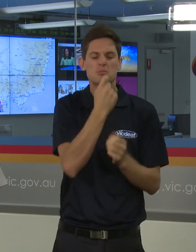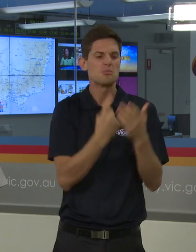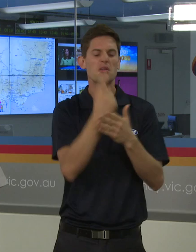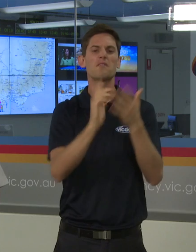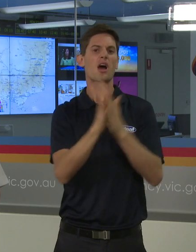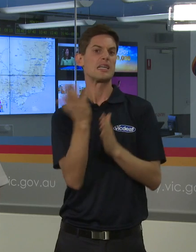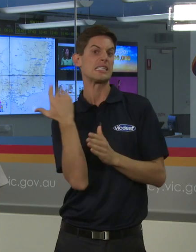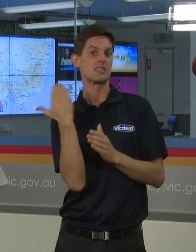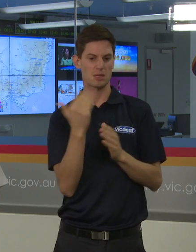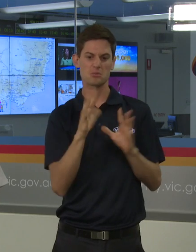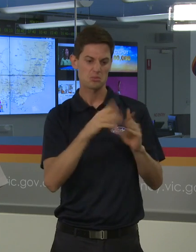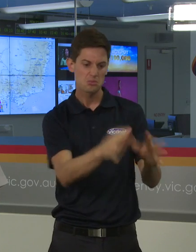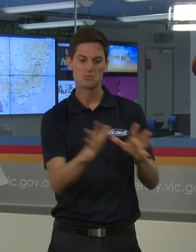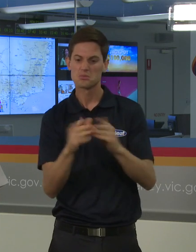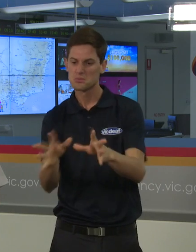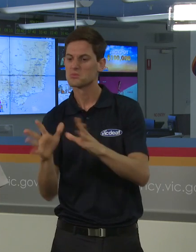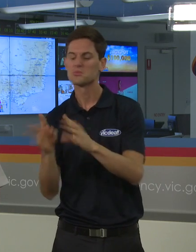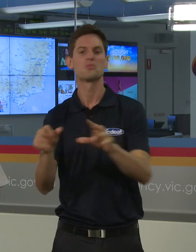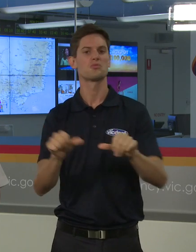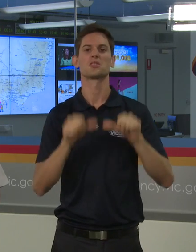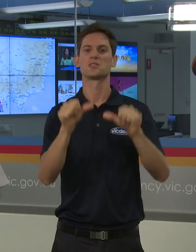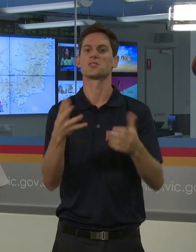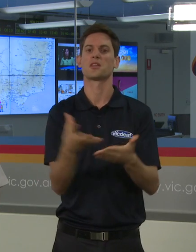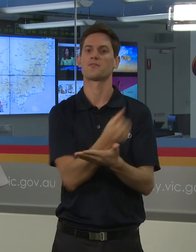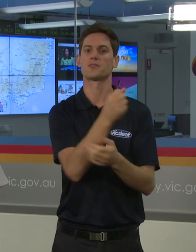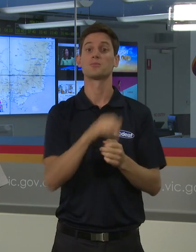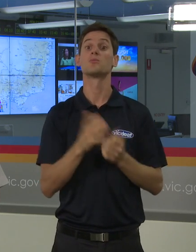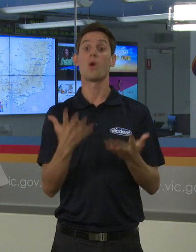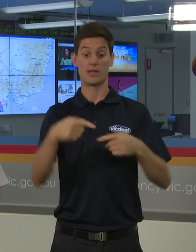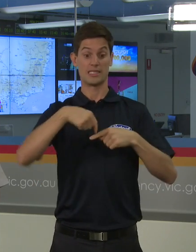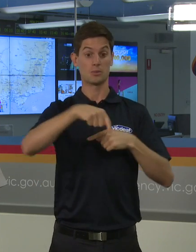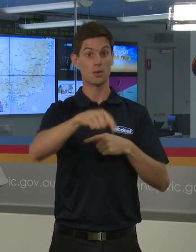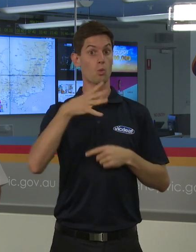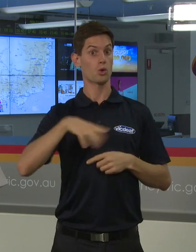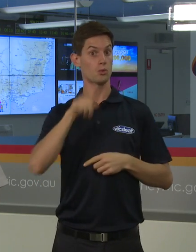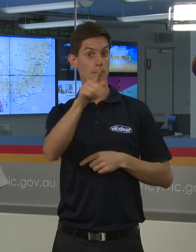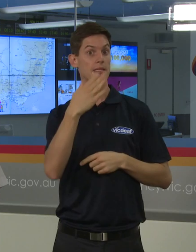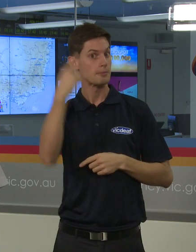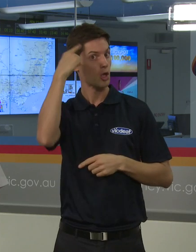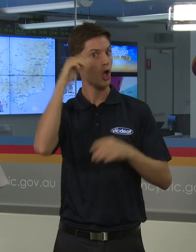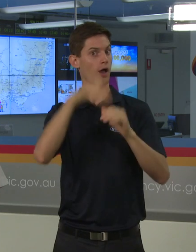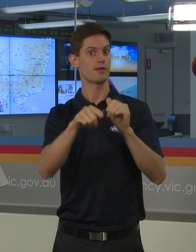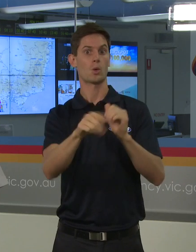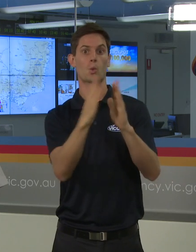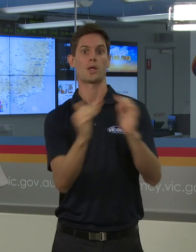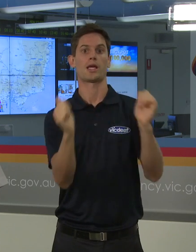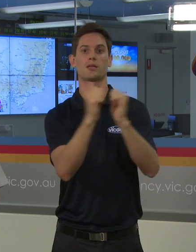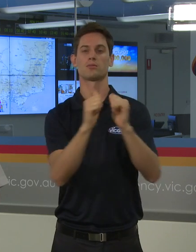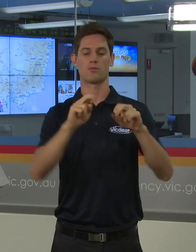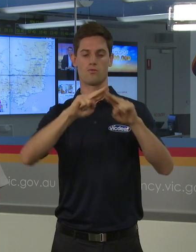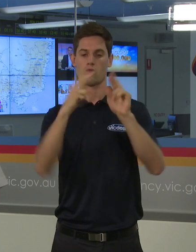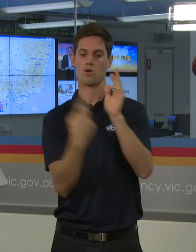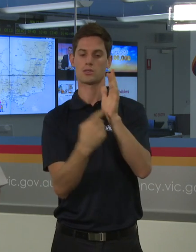effectively. I think the most important thing this week is to stay focused on the weekend. At this stage, it'll be a warm Friday, Saturday.